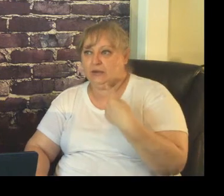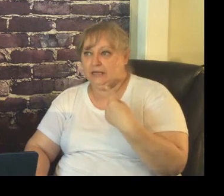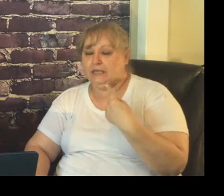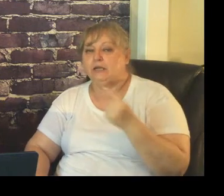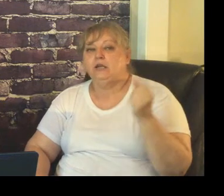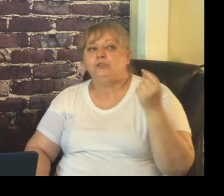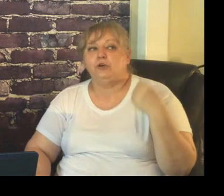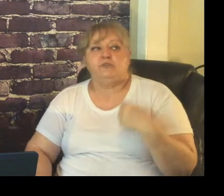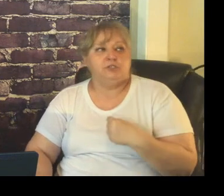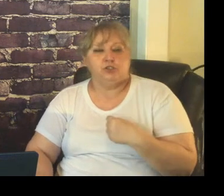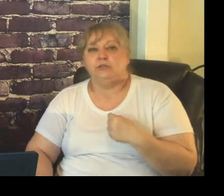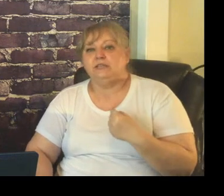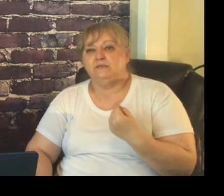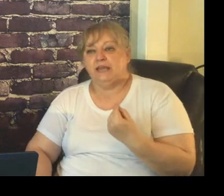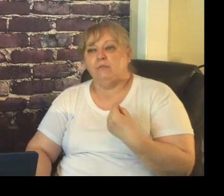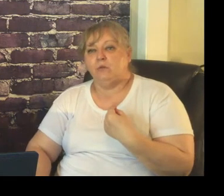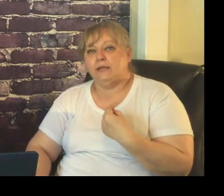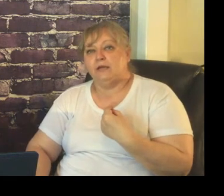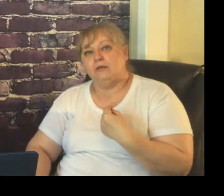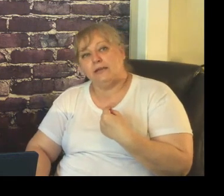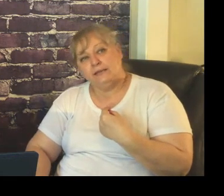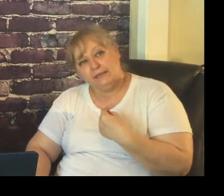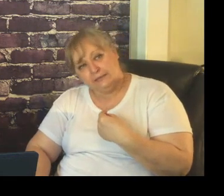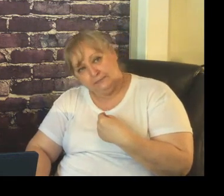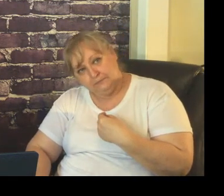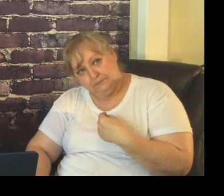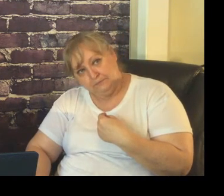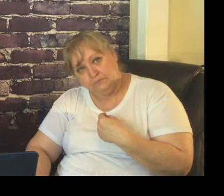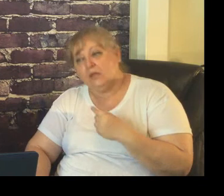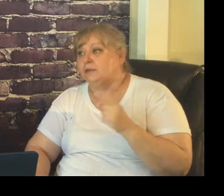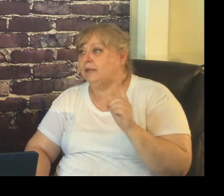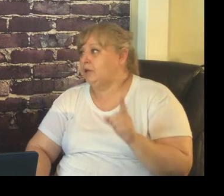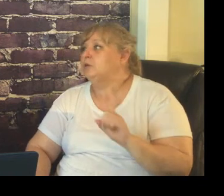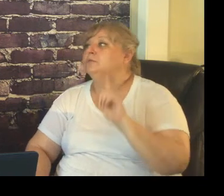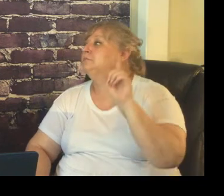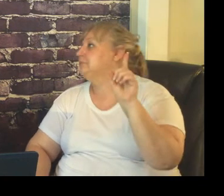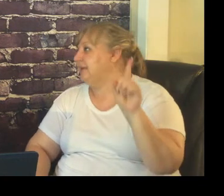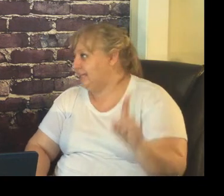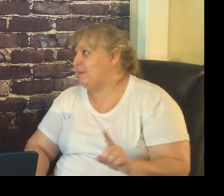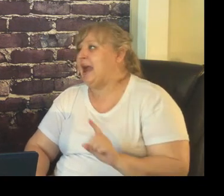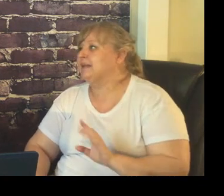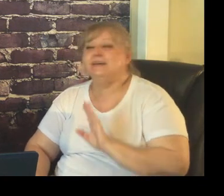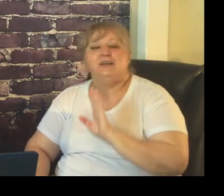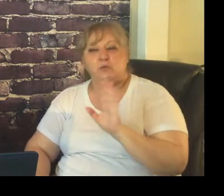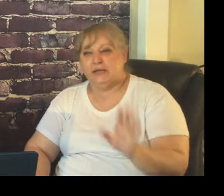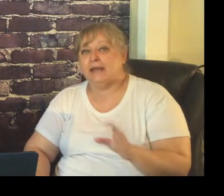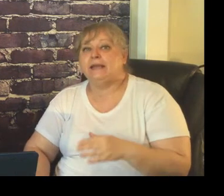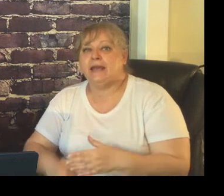right here so for majority of them when I go like this they know it's bad we're not and I